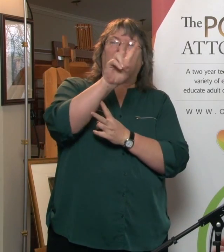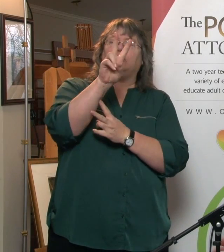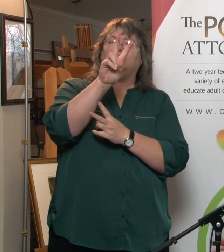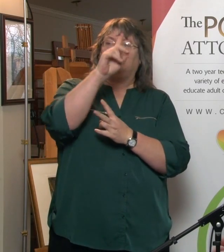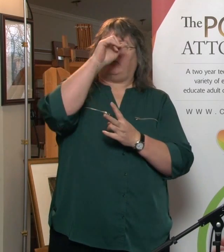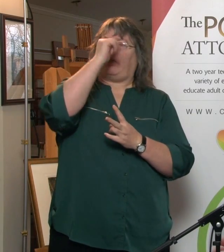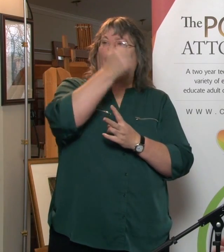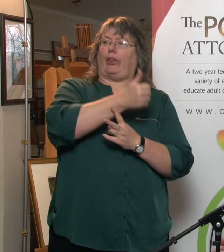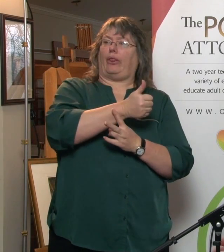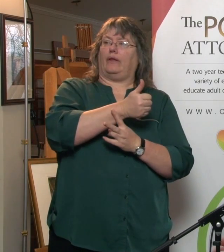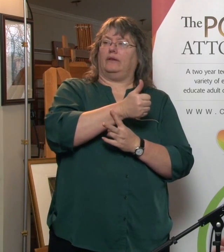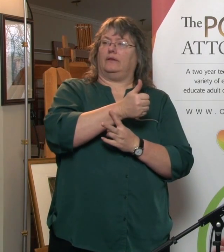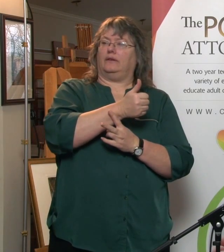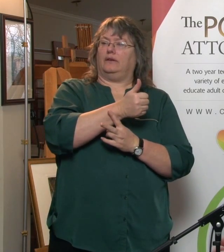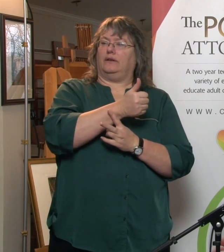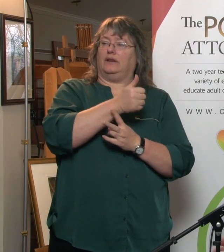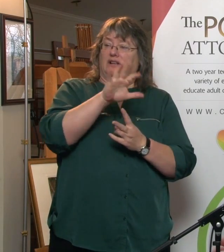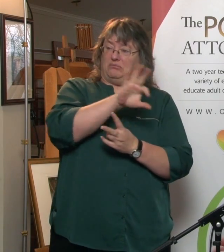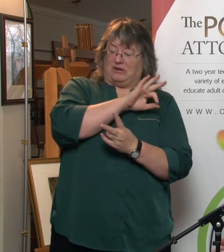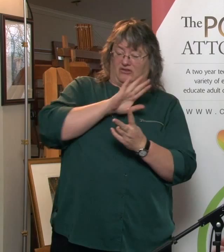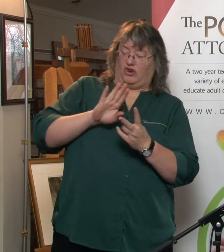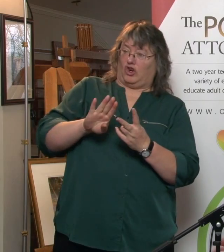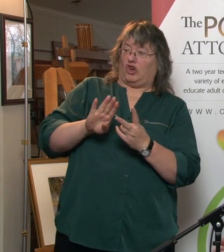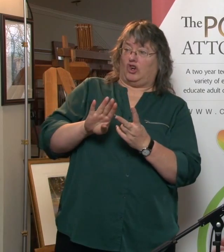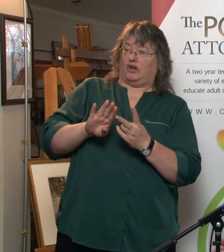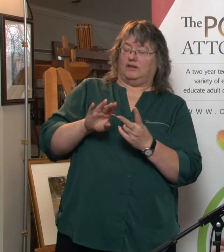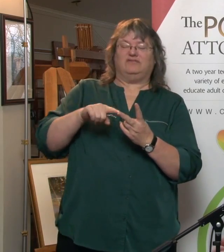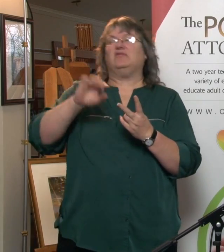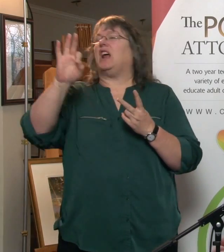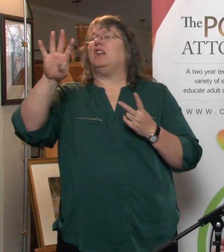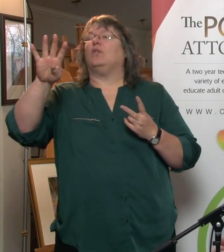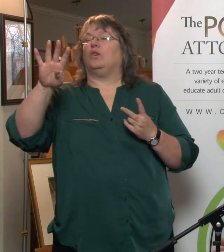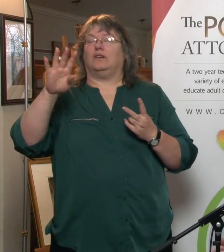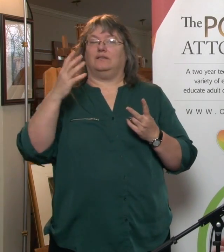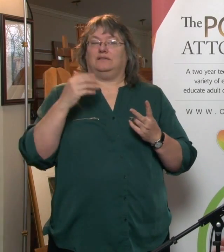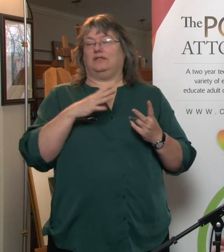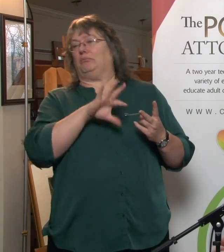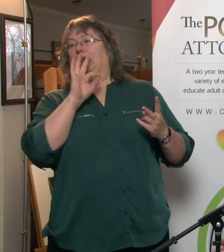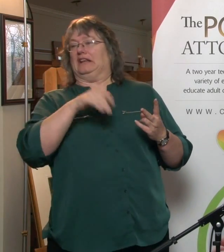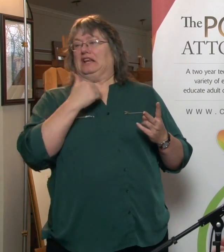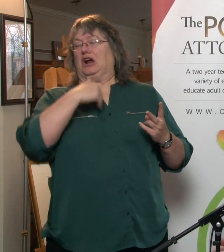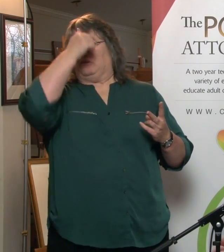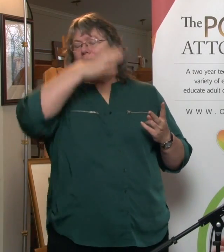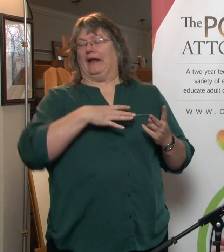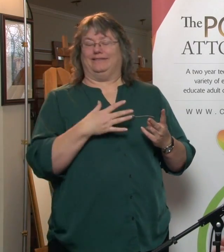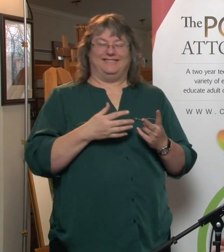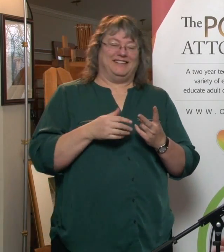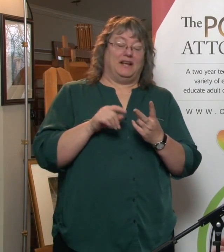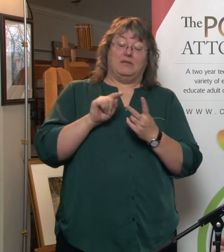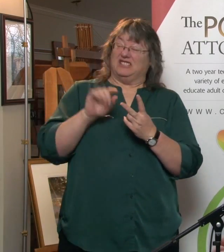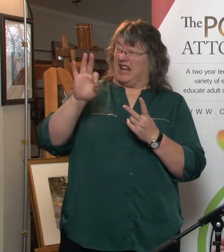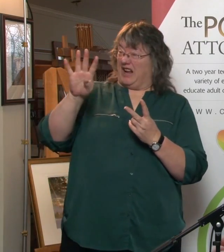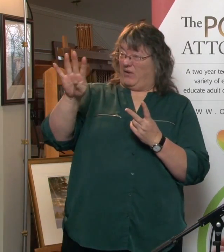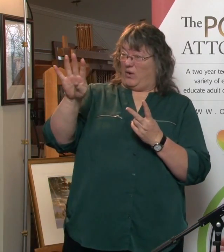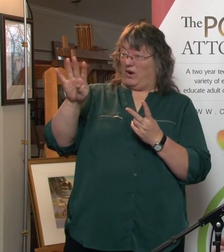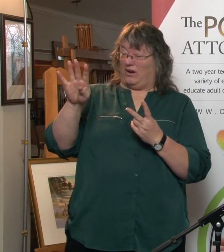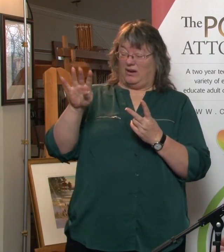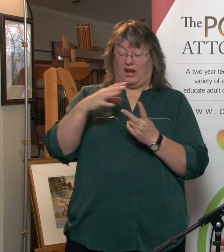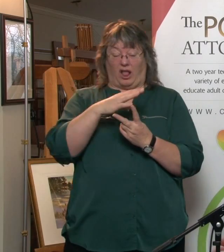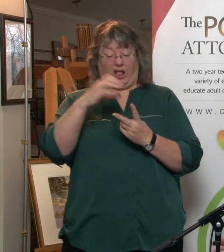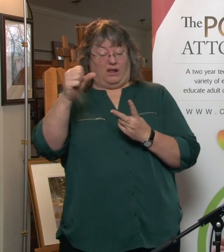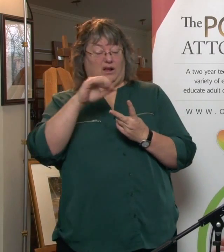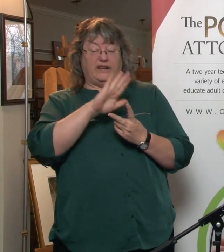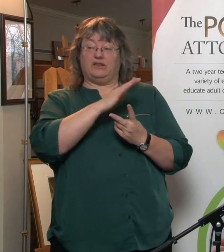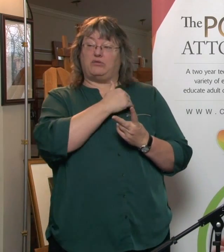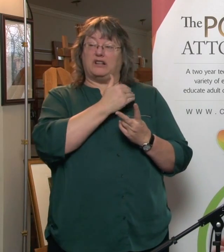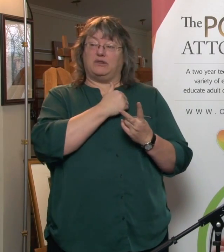starting to lose? And he's named his, let's make her 94. She had a younger guy. The 94-year-old wife to start taking over all